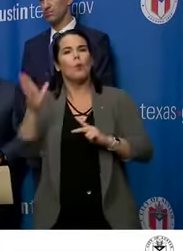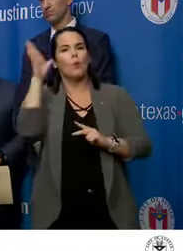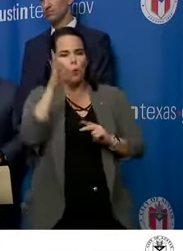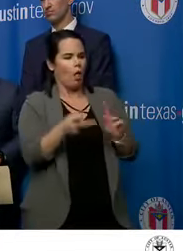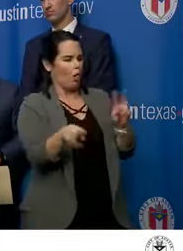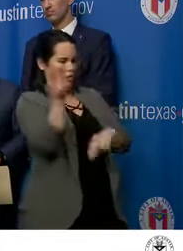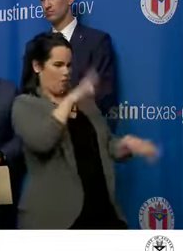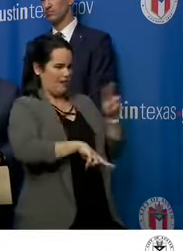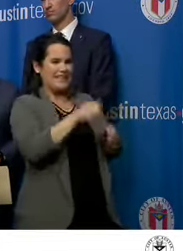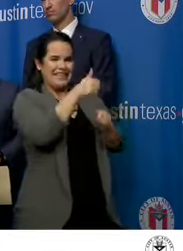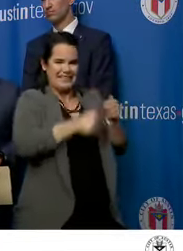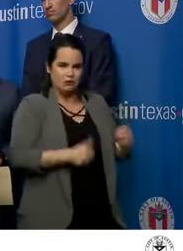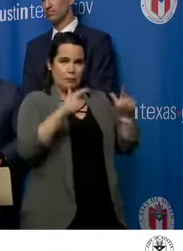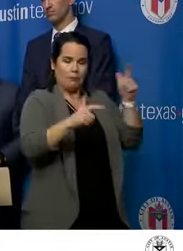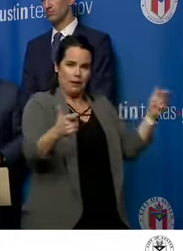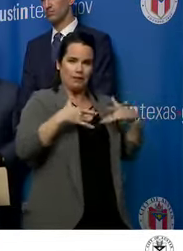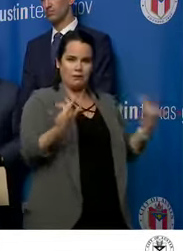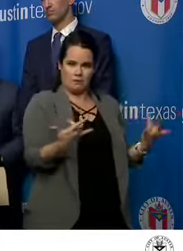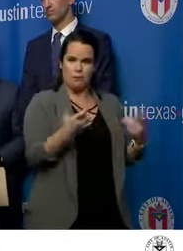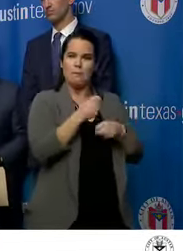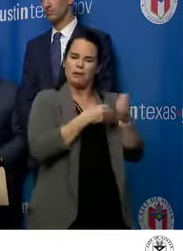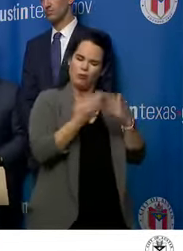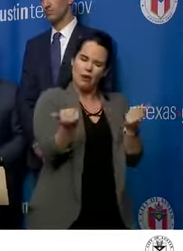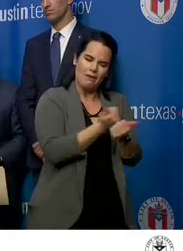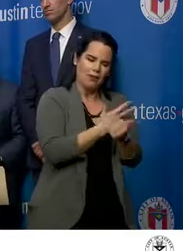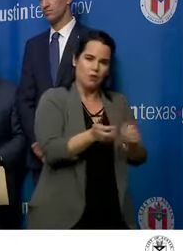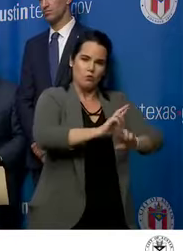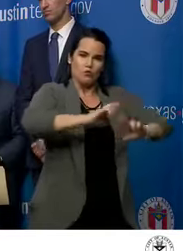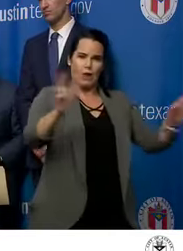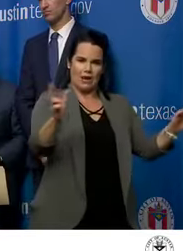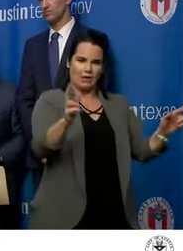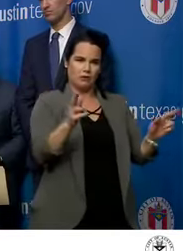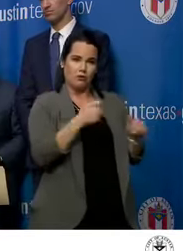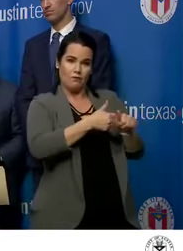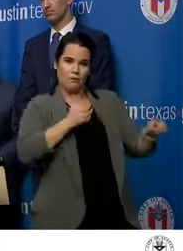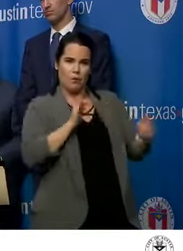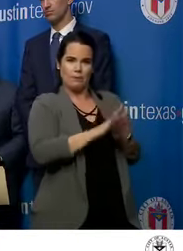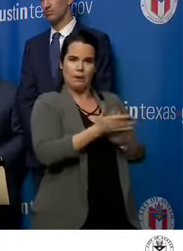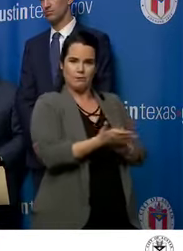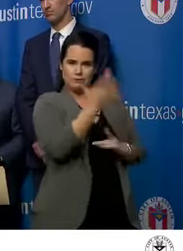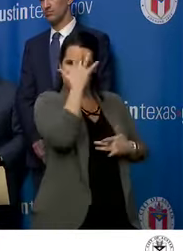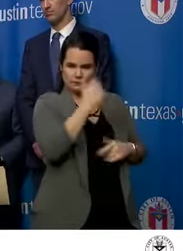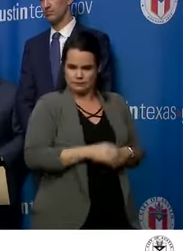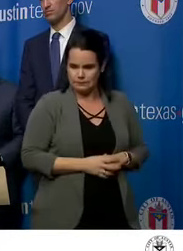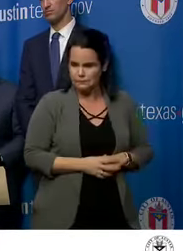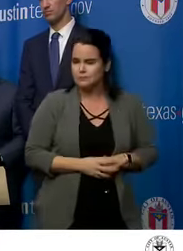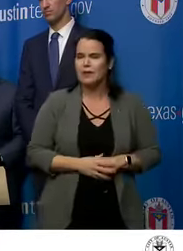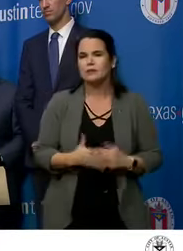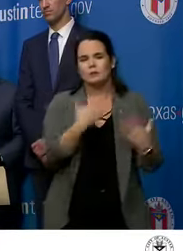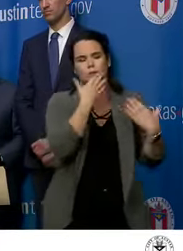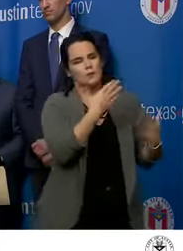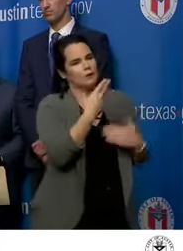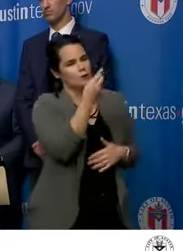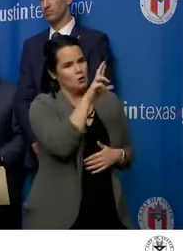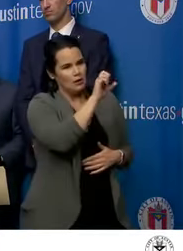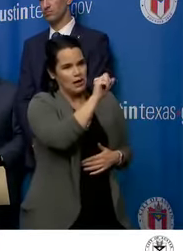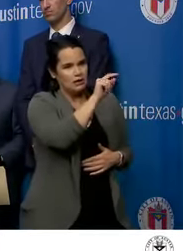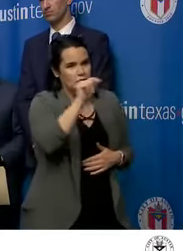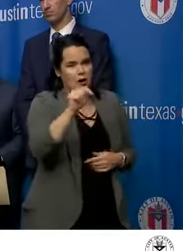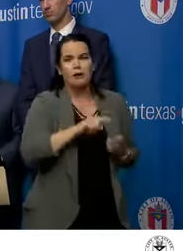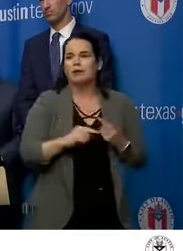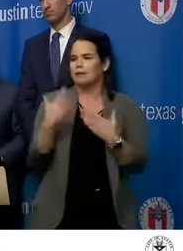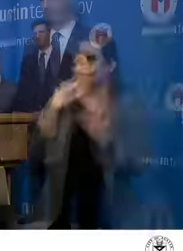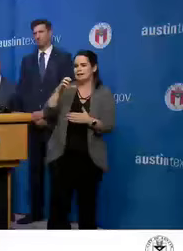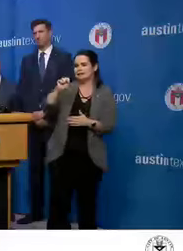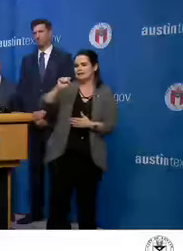and to make sure that there are plans in place. I'm grateful to Dr. Escott and our entire public health team, including